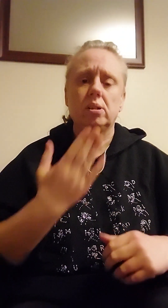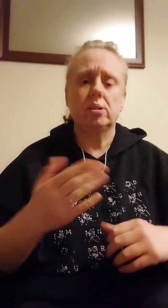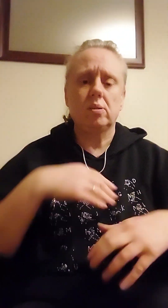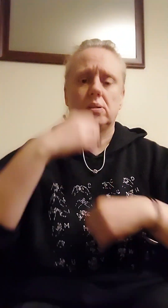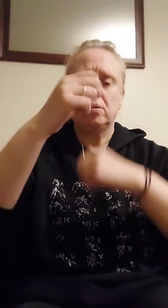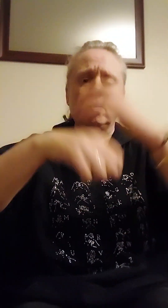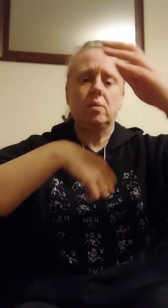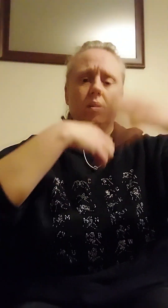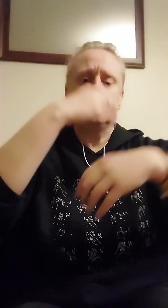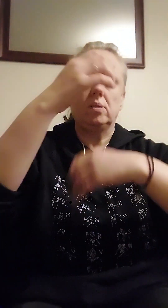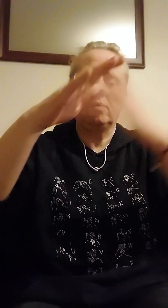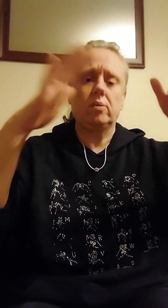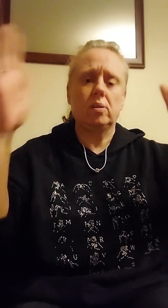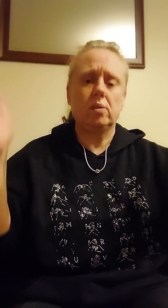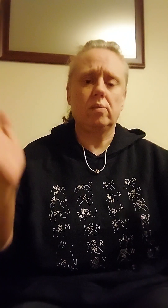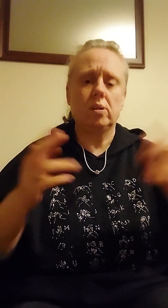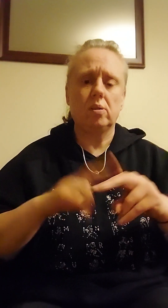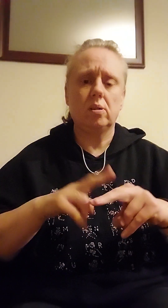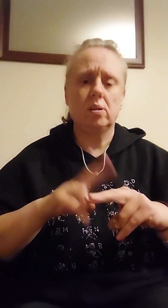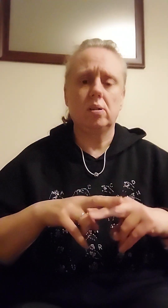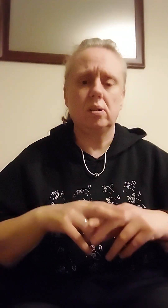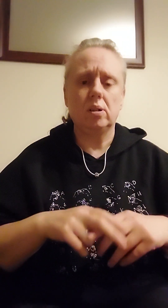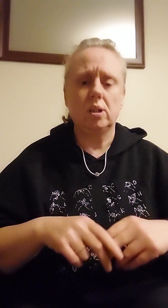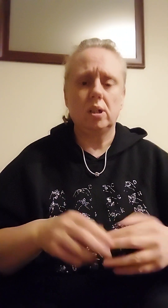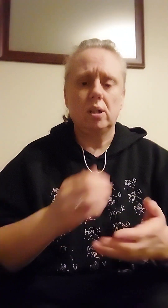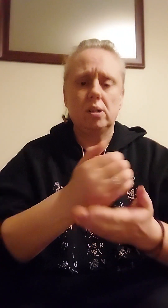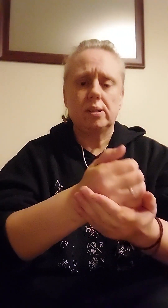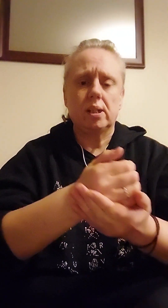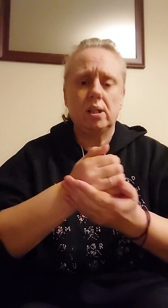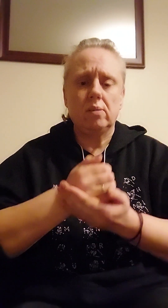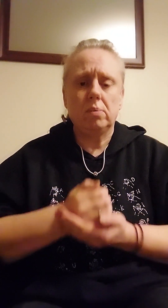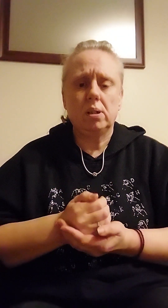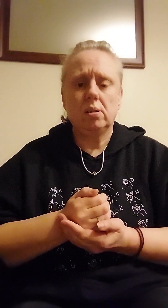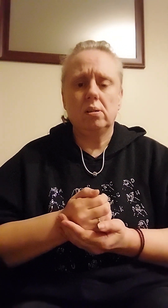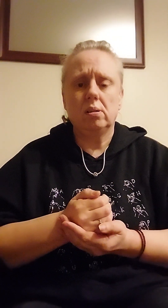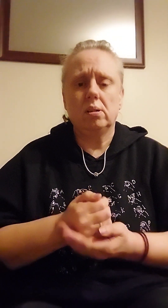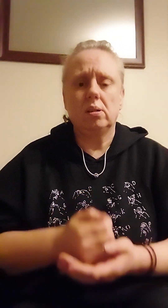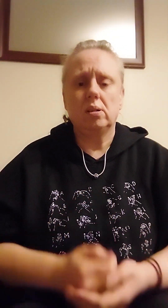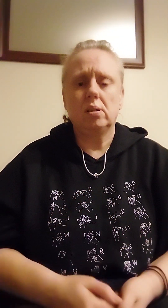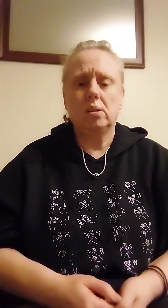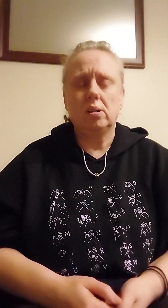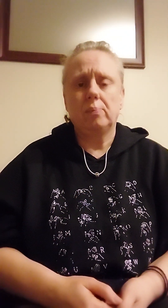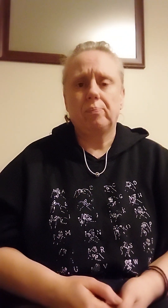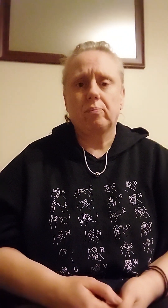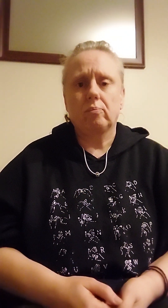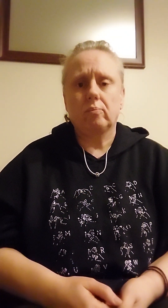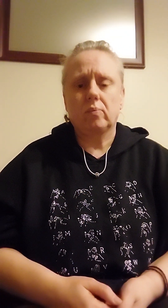Can't have any father Who save me Oh,